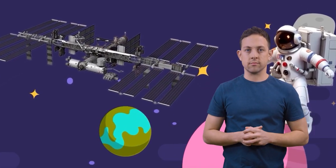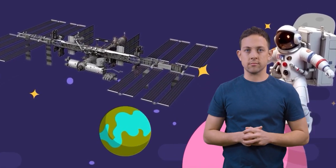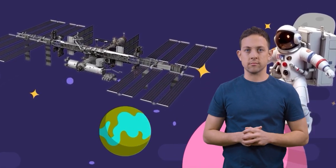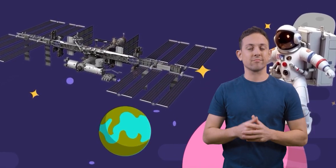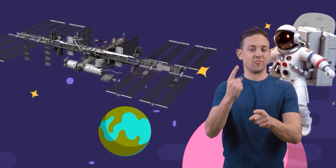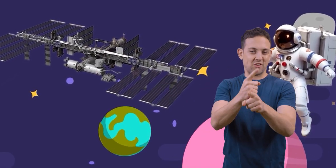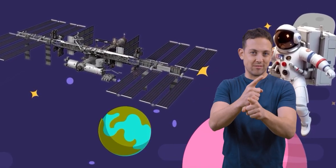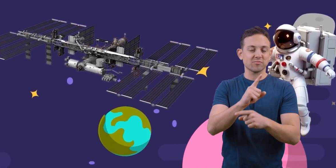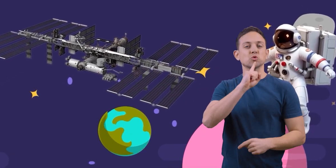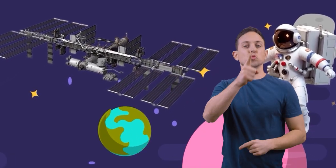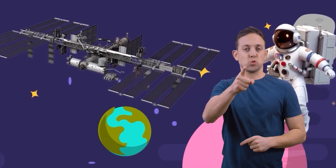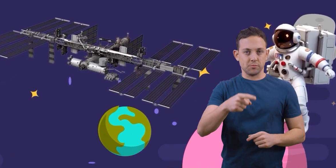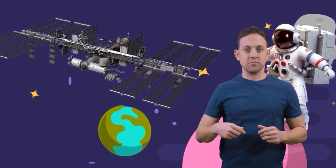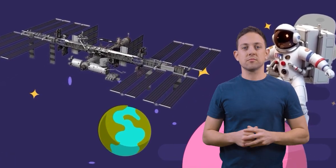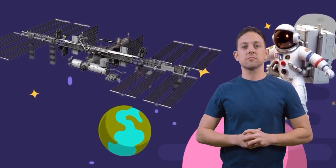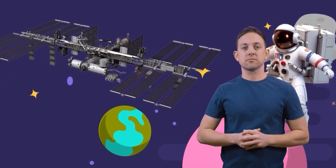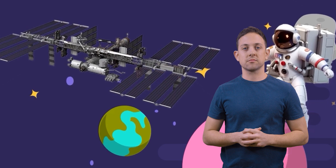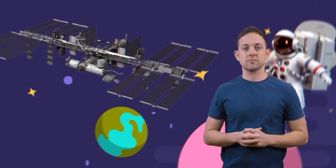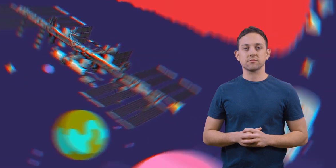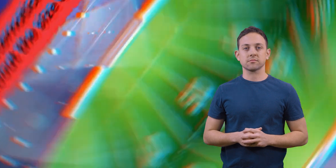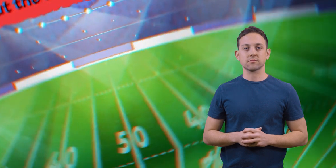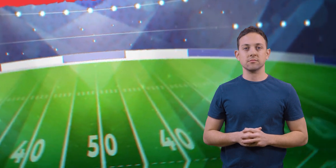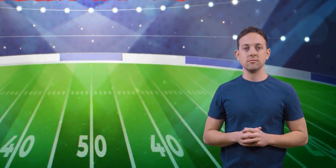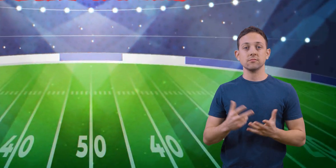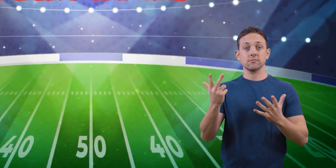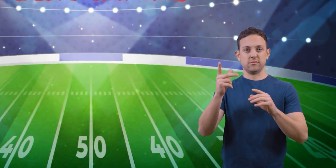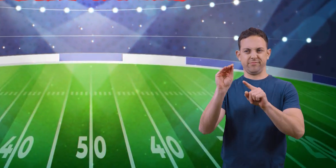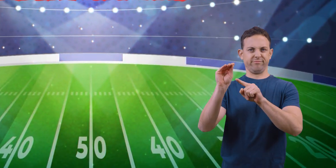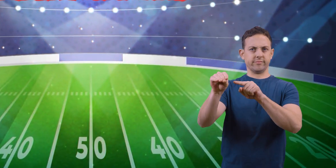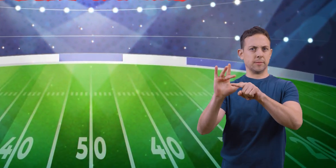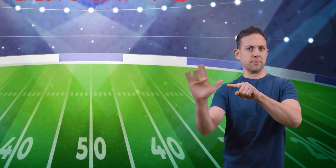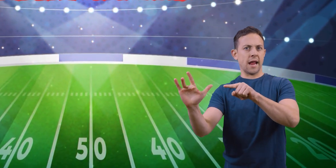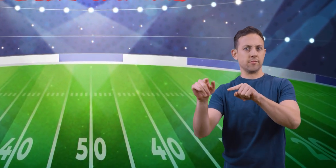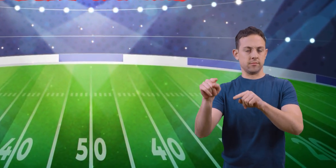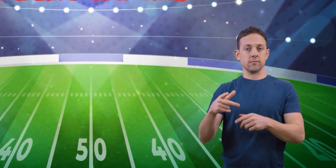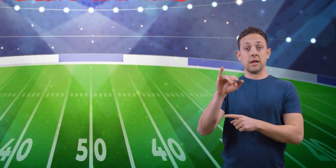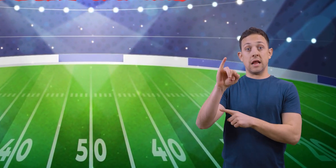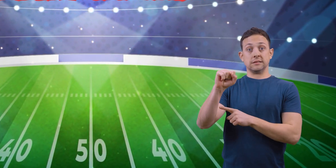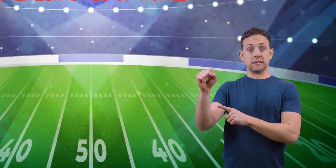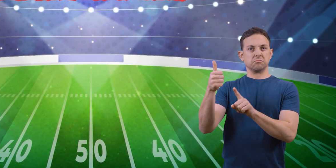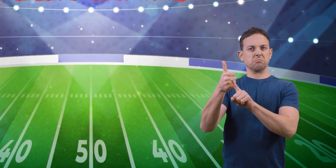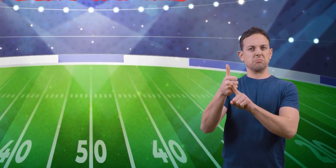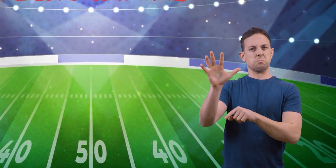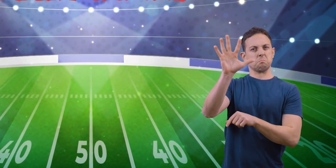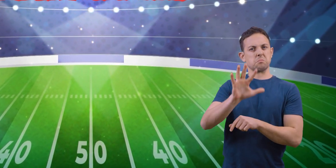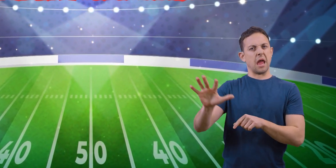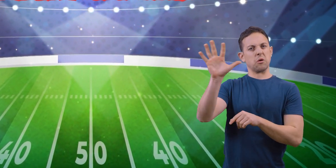That's right, that's true. Fill in the blank. The International Space Station is about